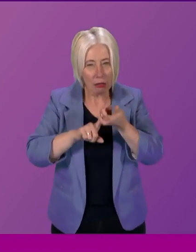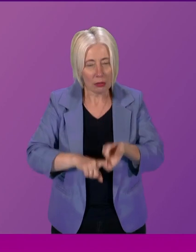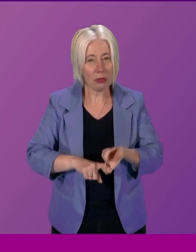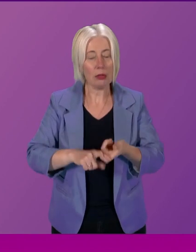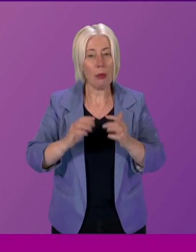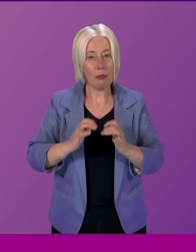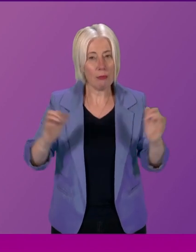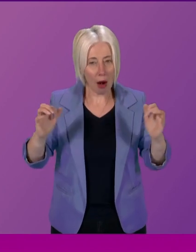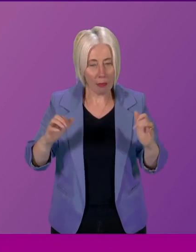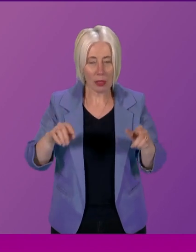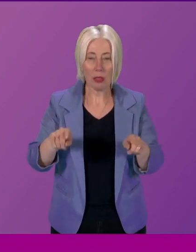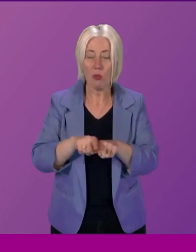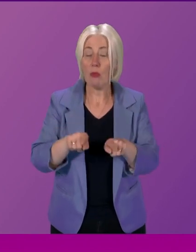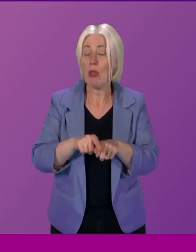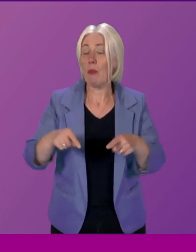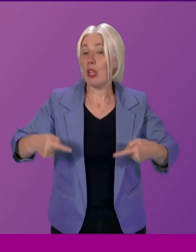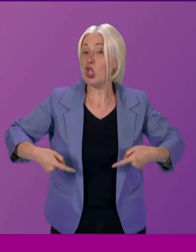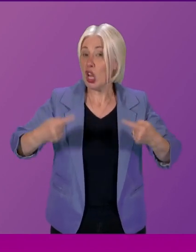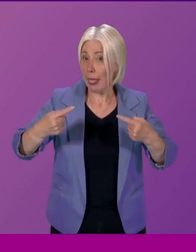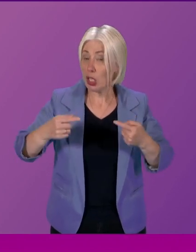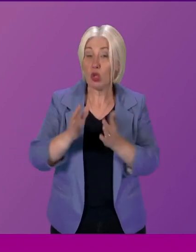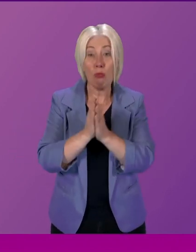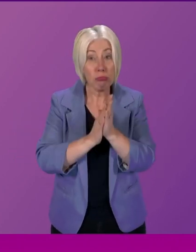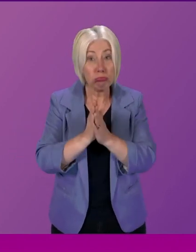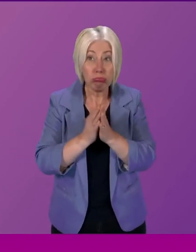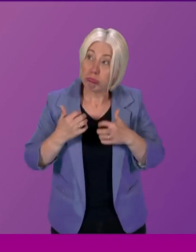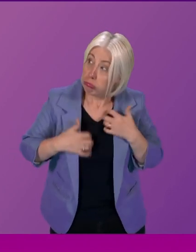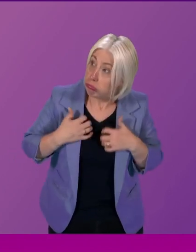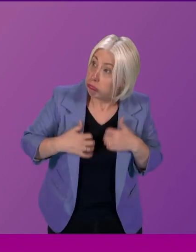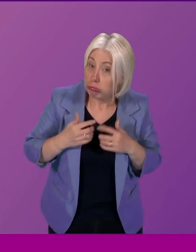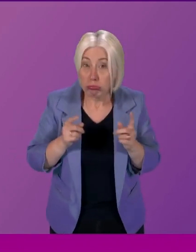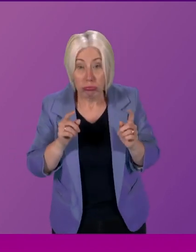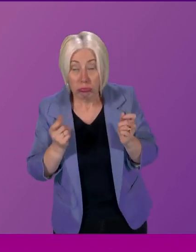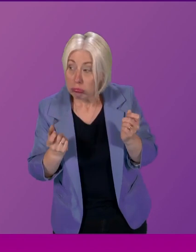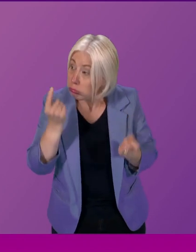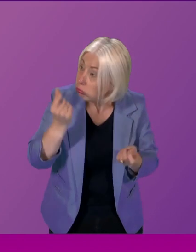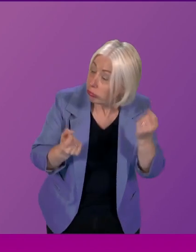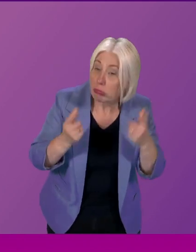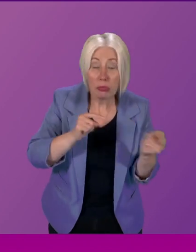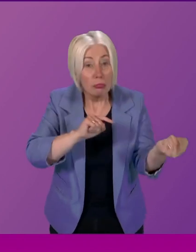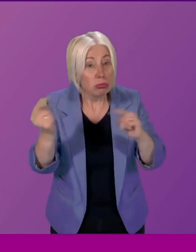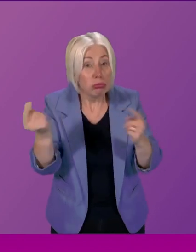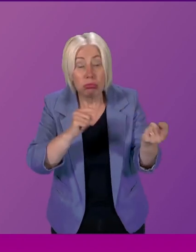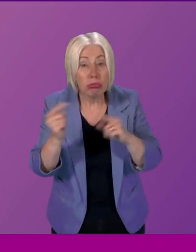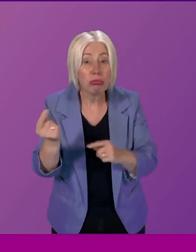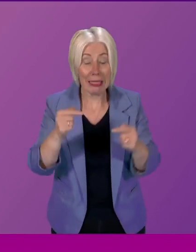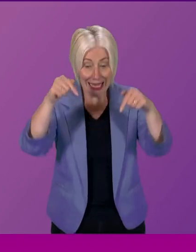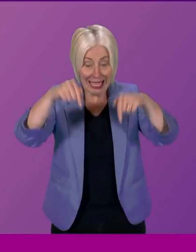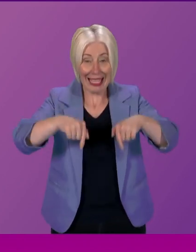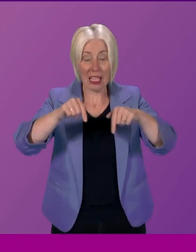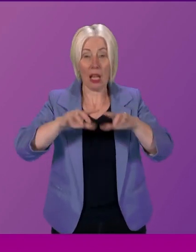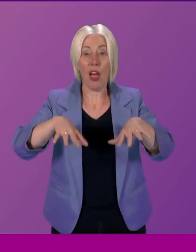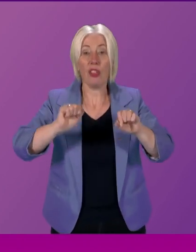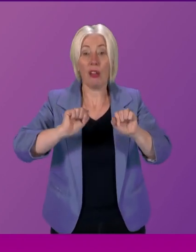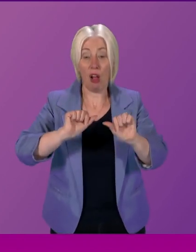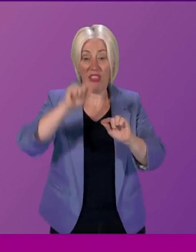the challenges across the chamber I look forward to seeing some of the ideas debated today being put in place at the start of the next